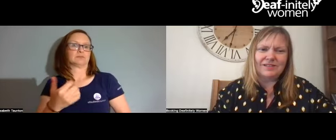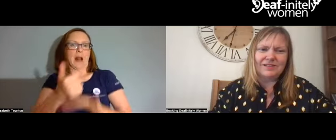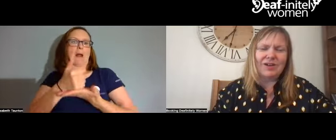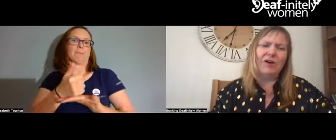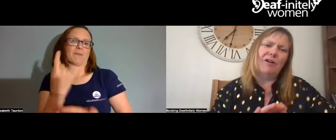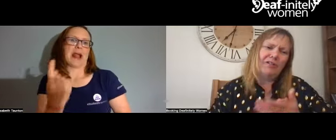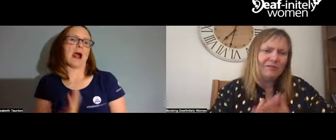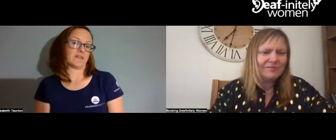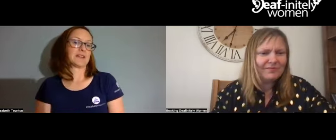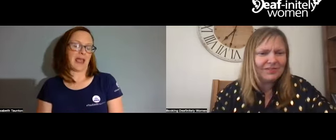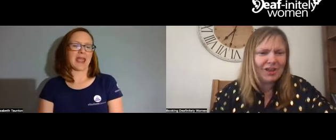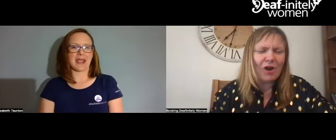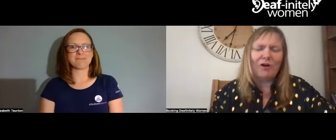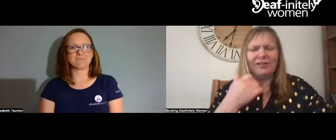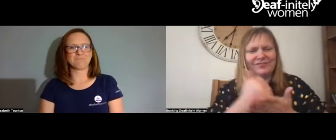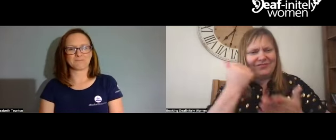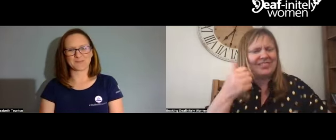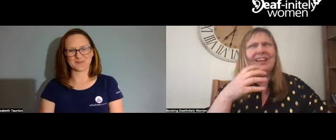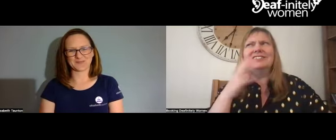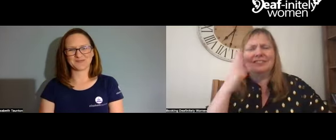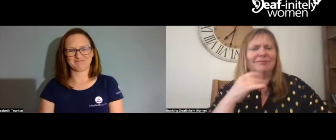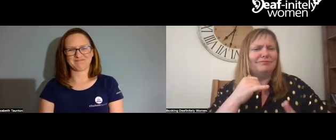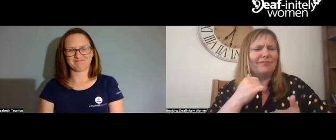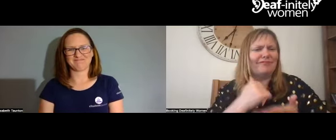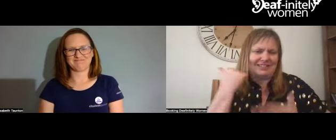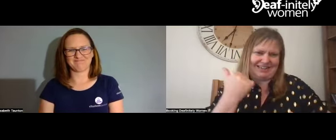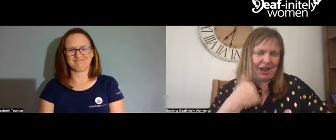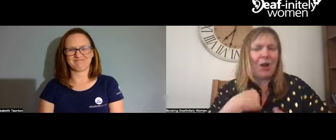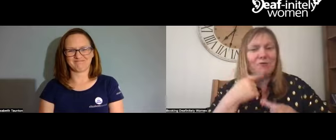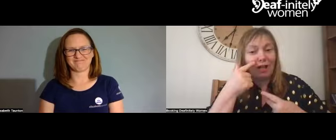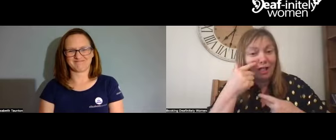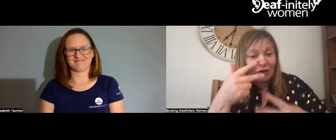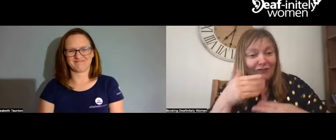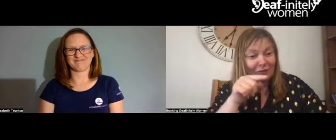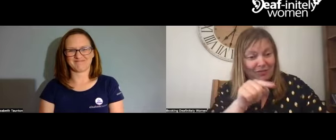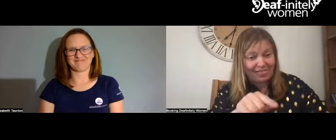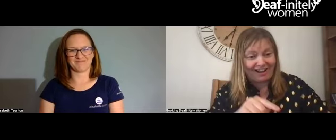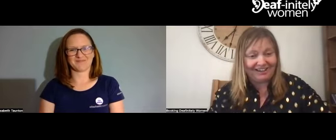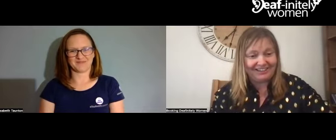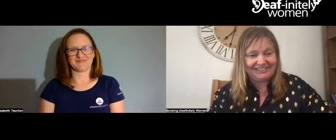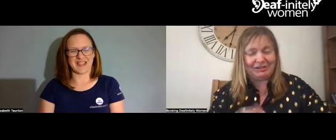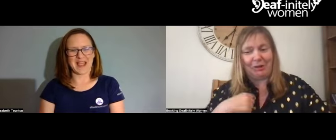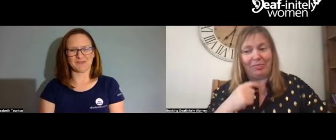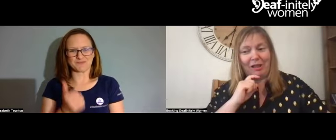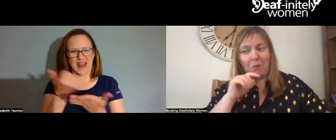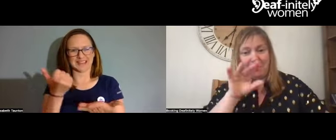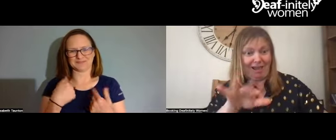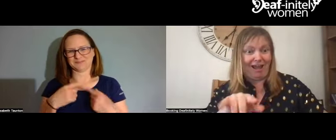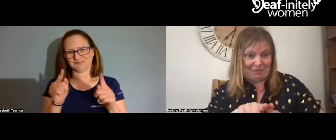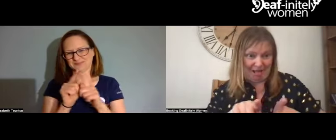how to help help themselves. That's fantastic. I'm really looking forward to that. I